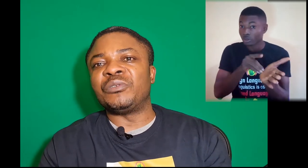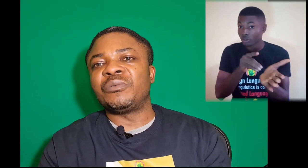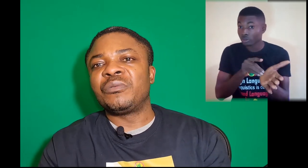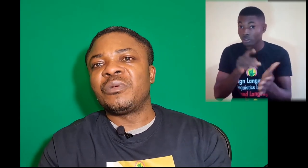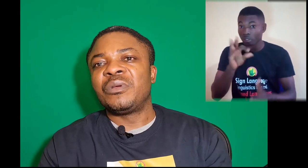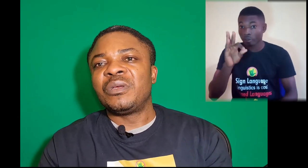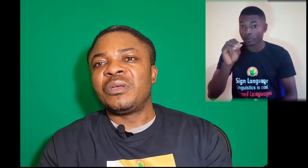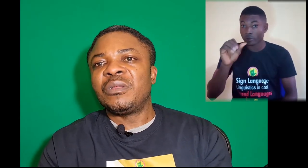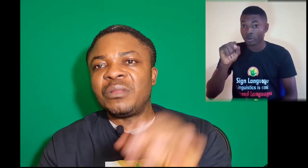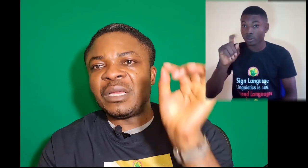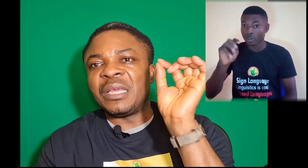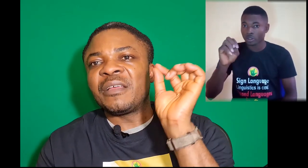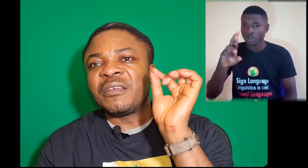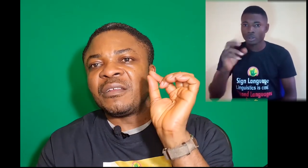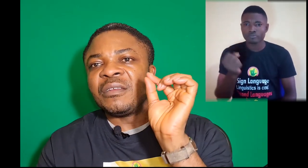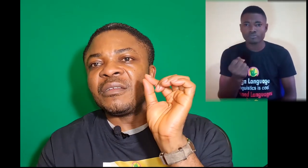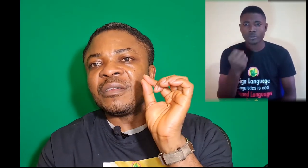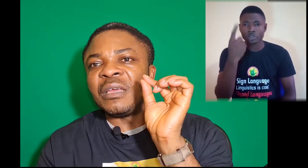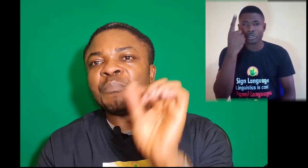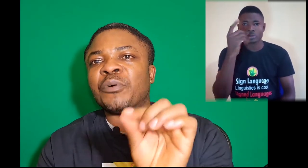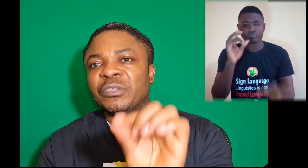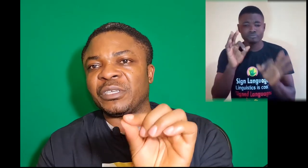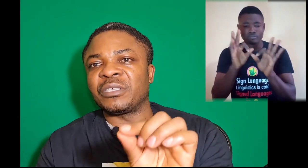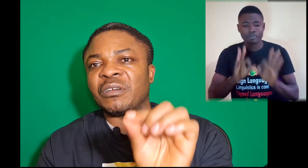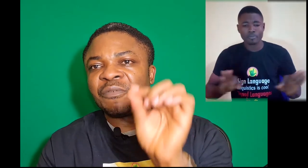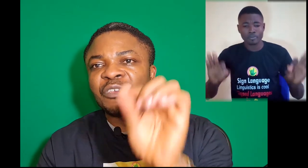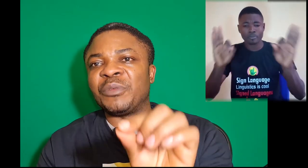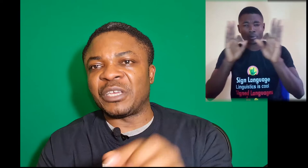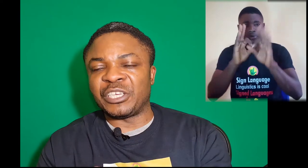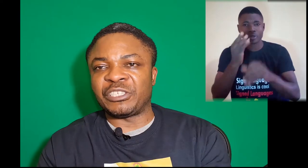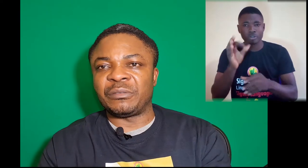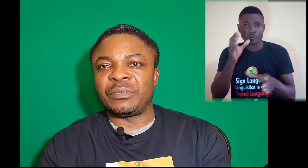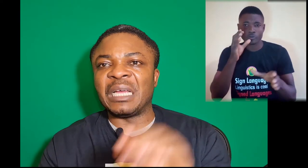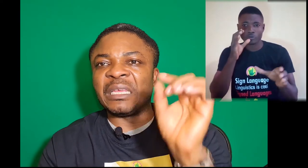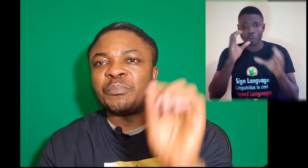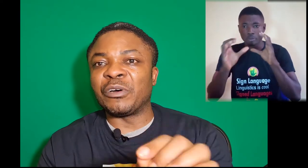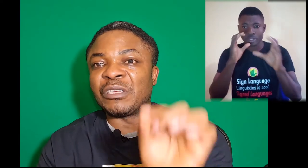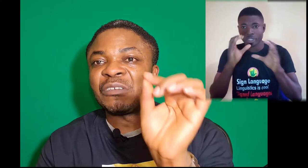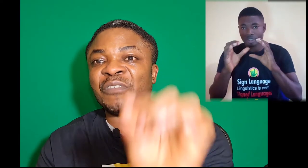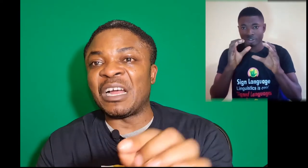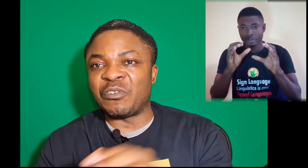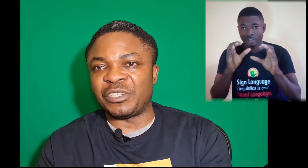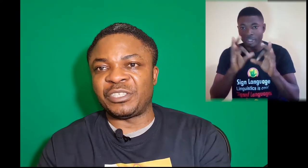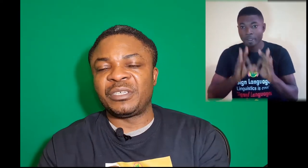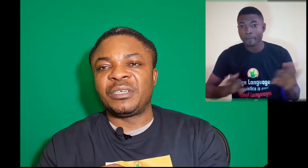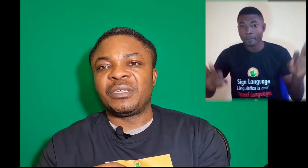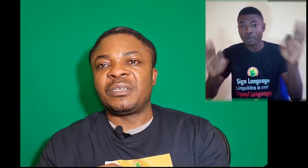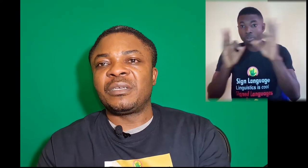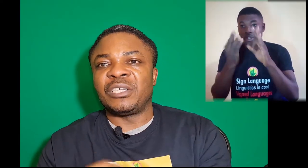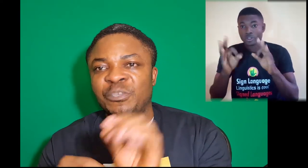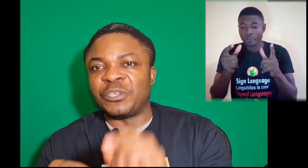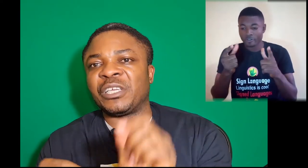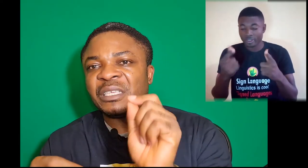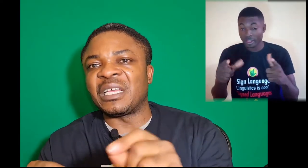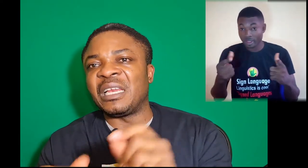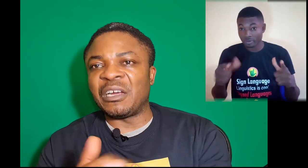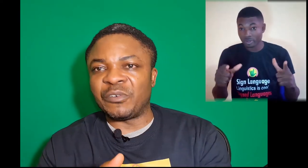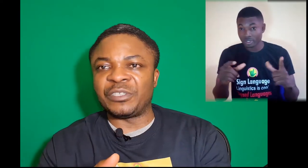the importance of communication and the importance of language, especially sign language